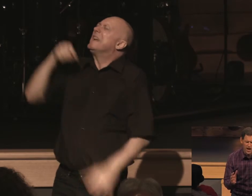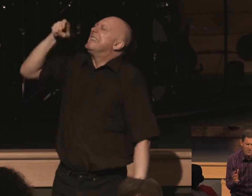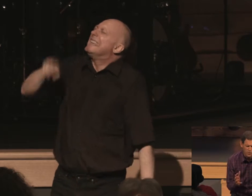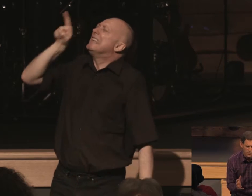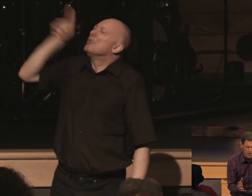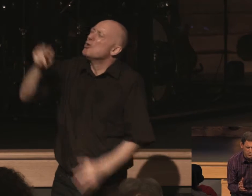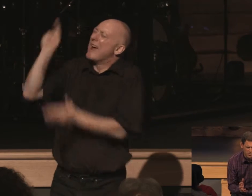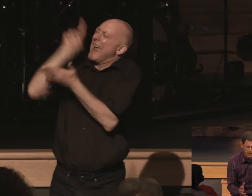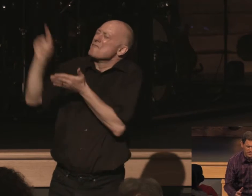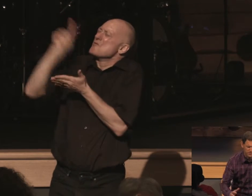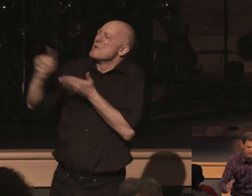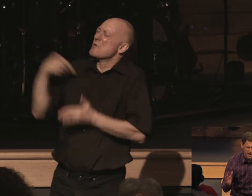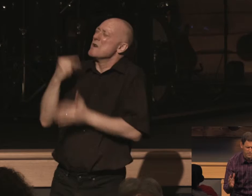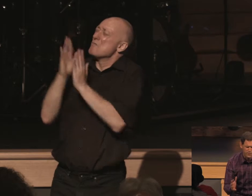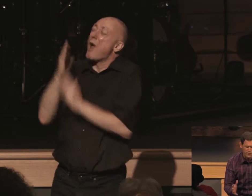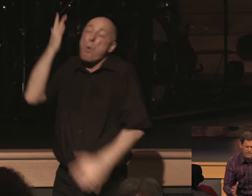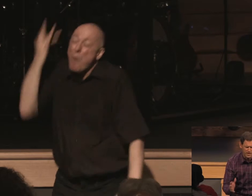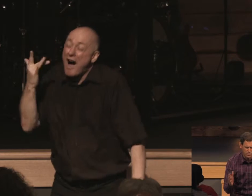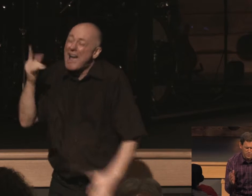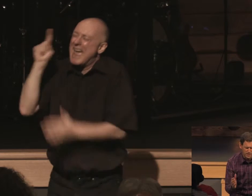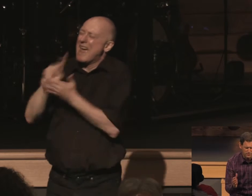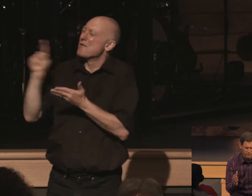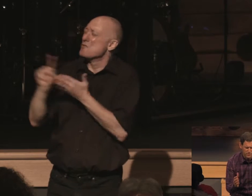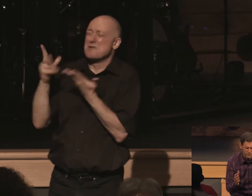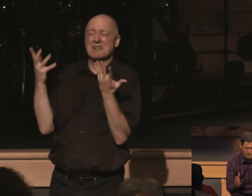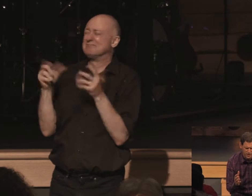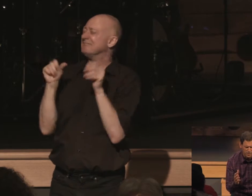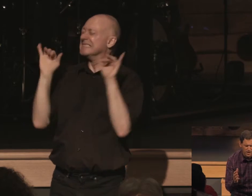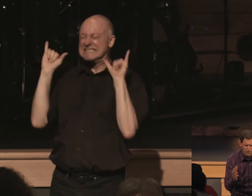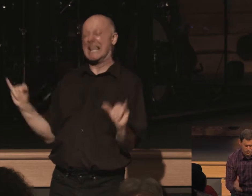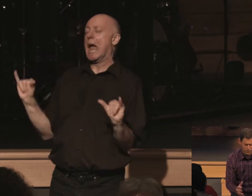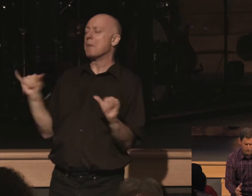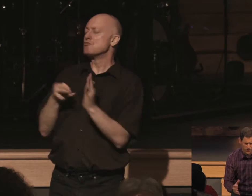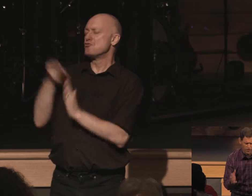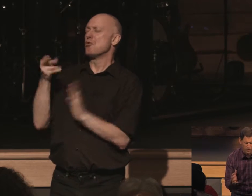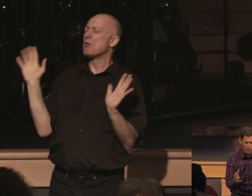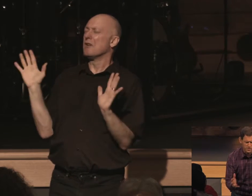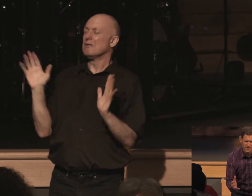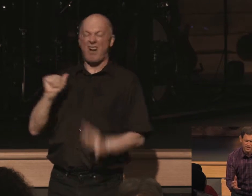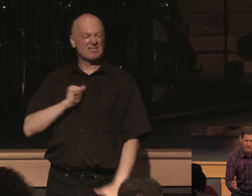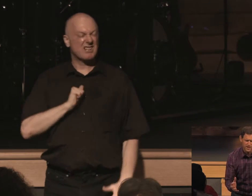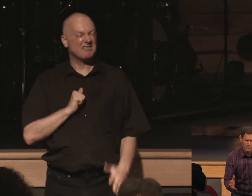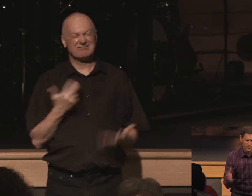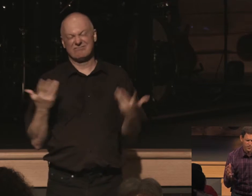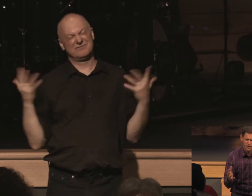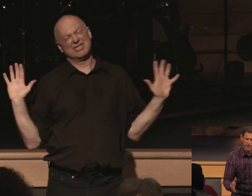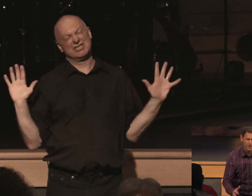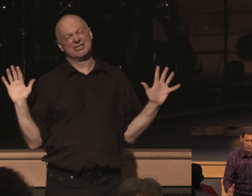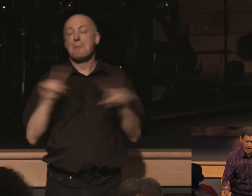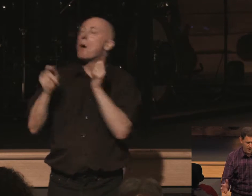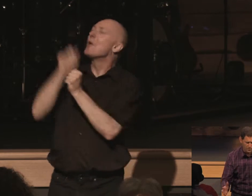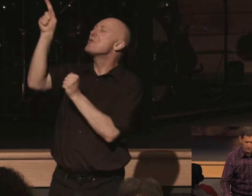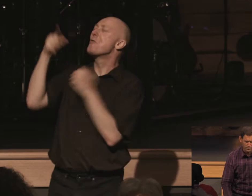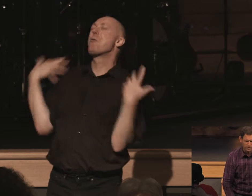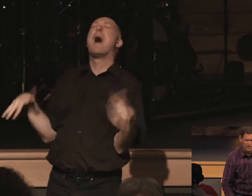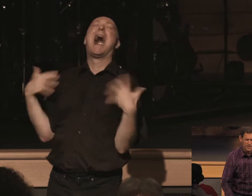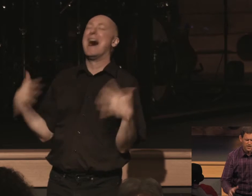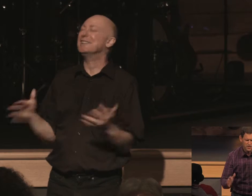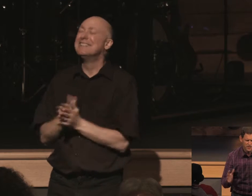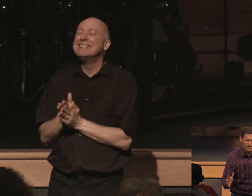every week we pray this because every week it remains to be the same truth on our own we're done but with our god wow lord the the